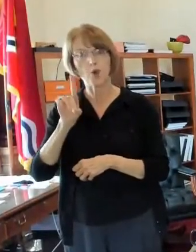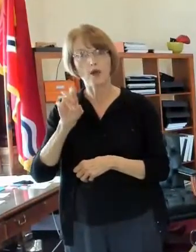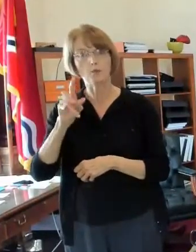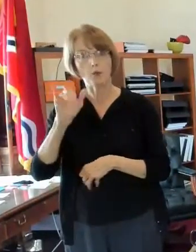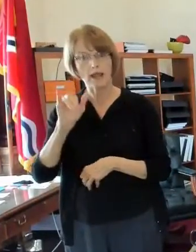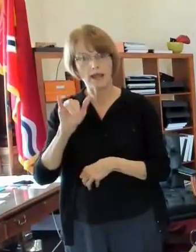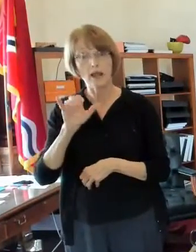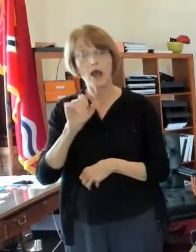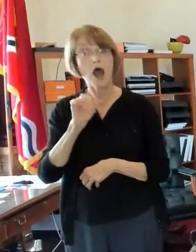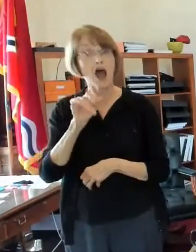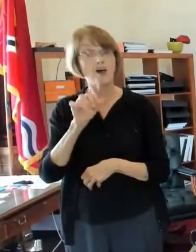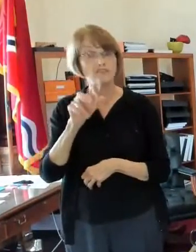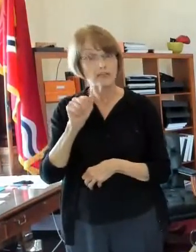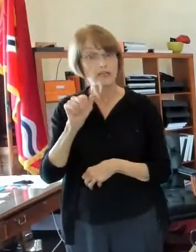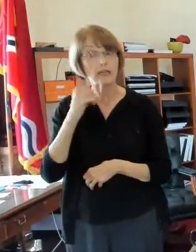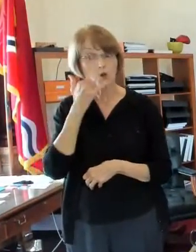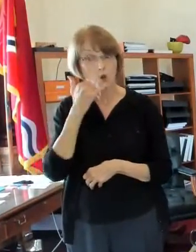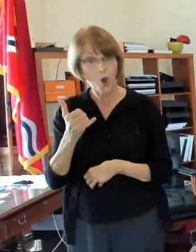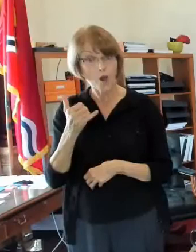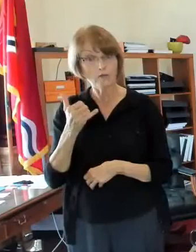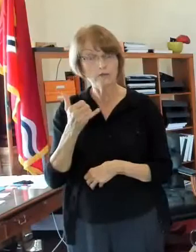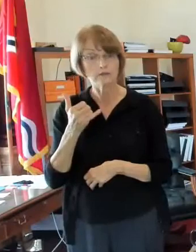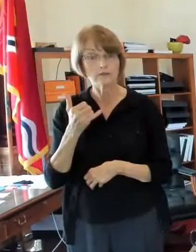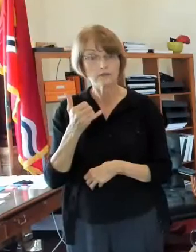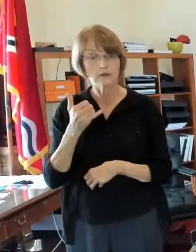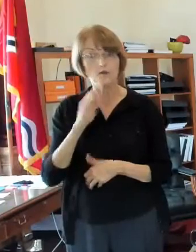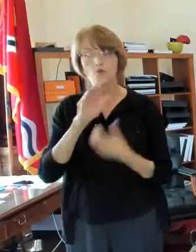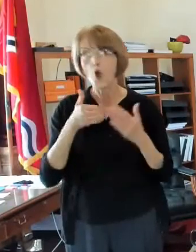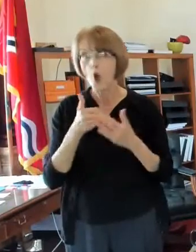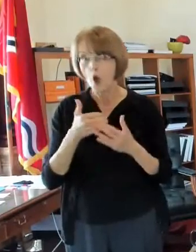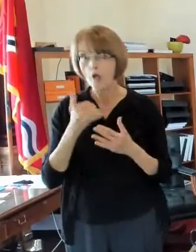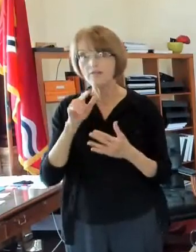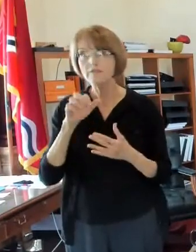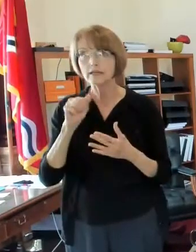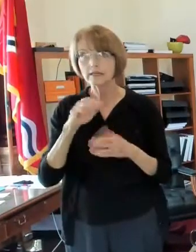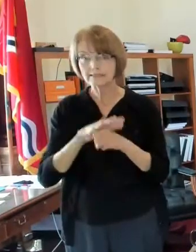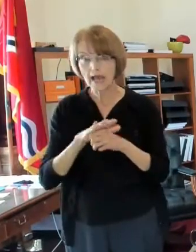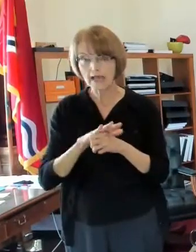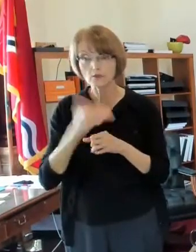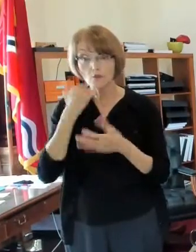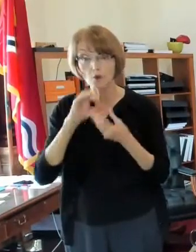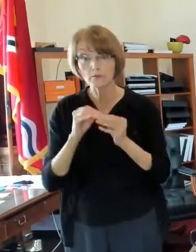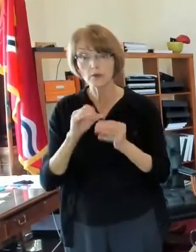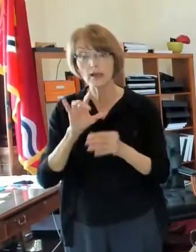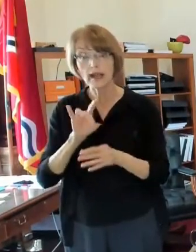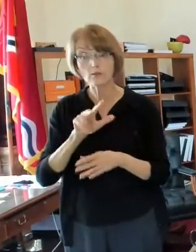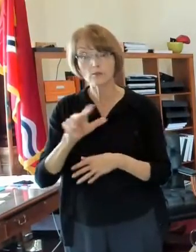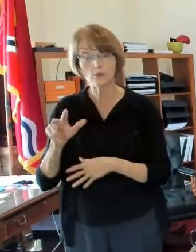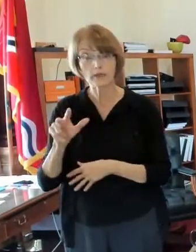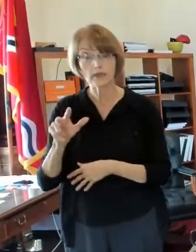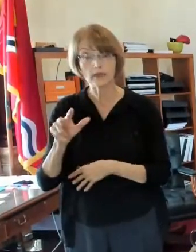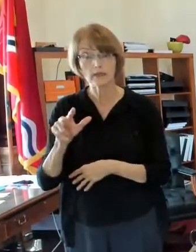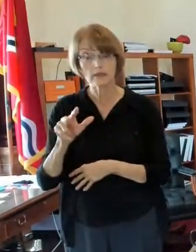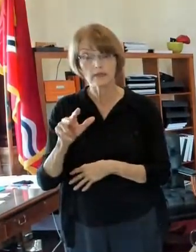affinia if you want to call them their phone number and this is for all the affinia sites is eight three three